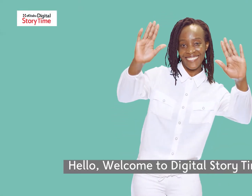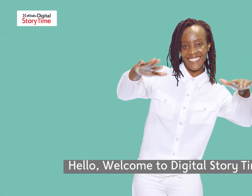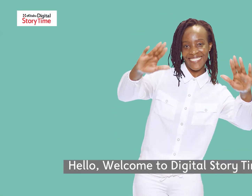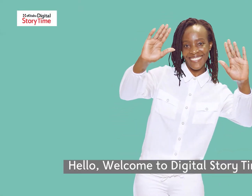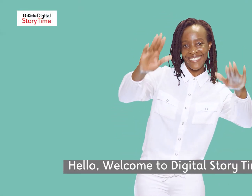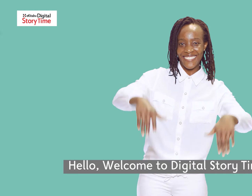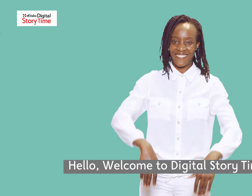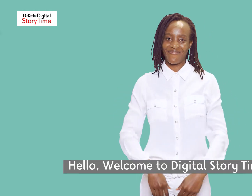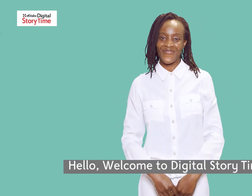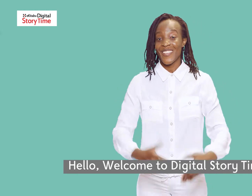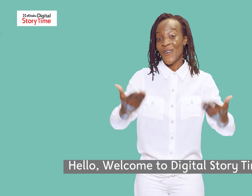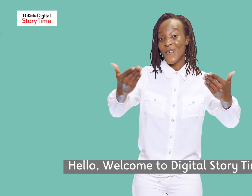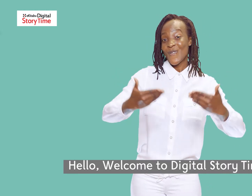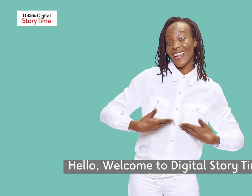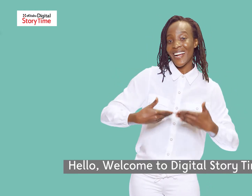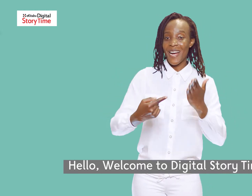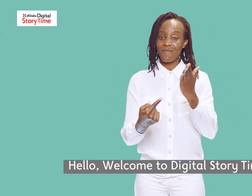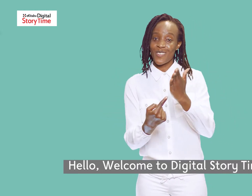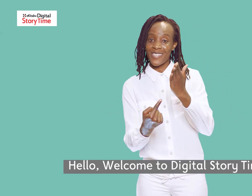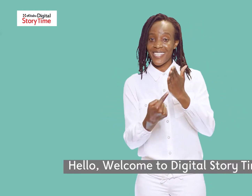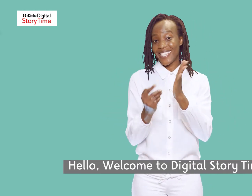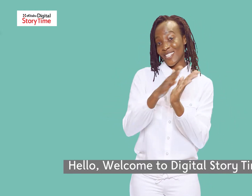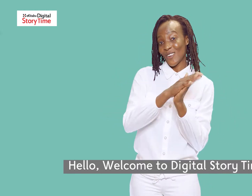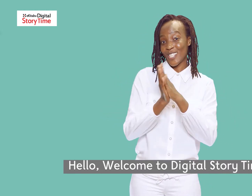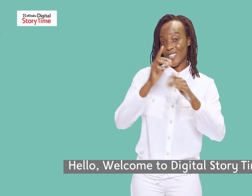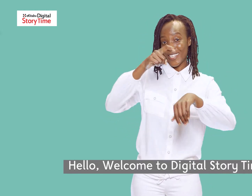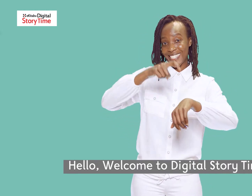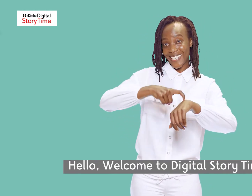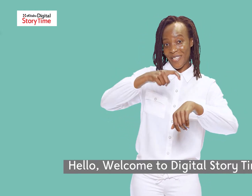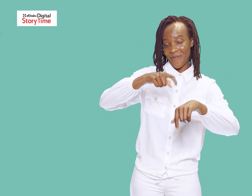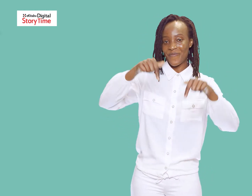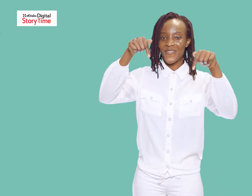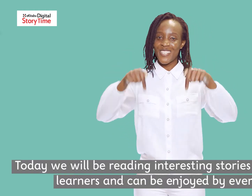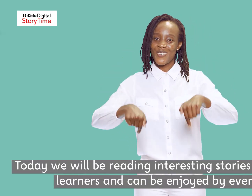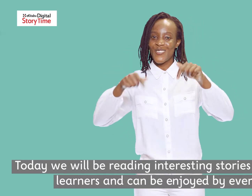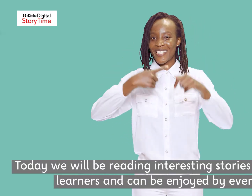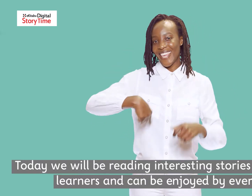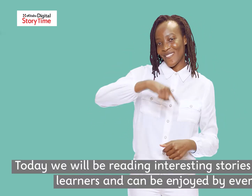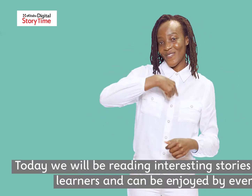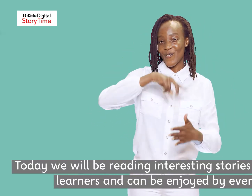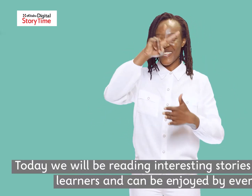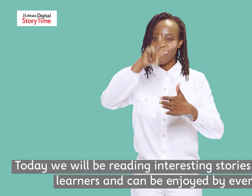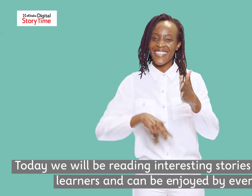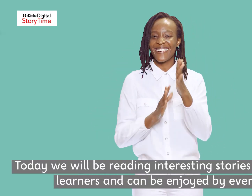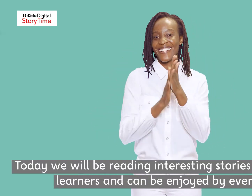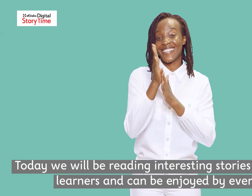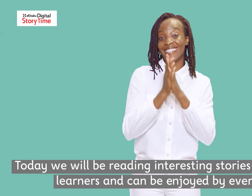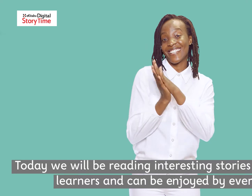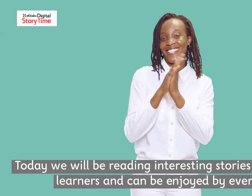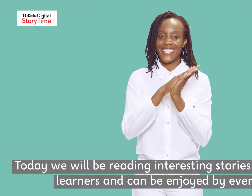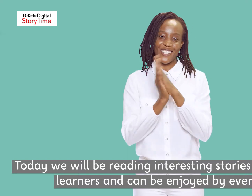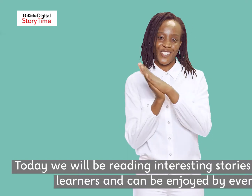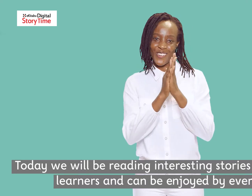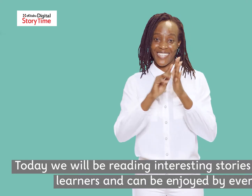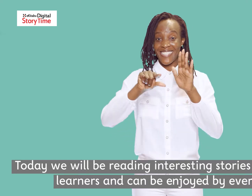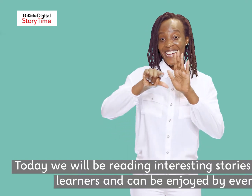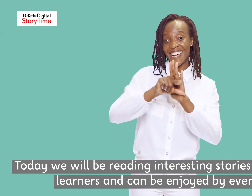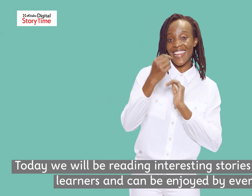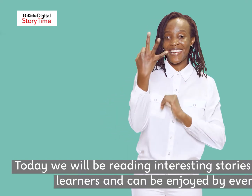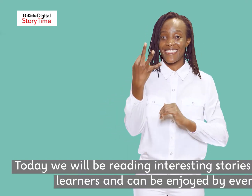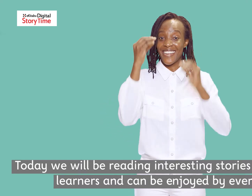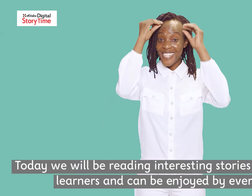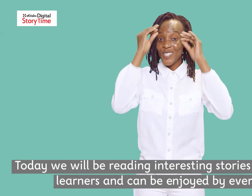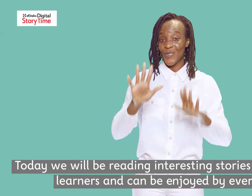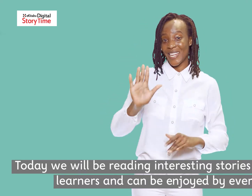Hello! Welcome to Digital Storytime. Today we will be reading interesting